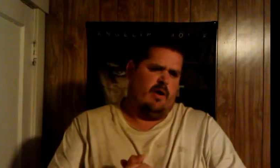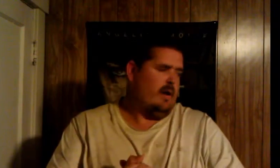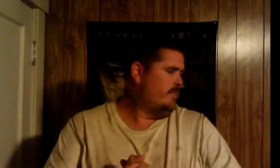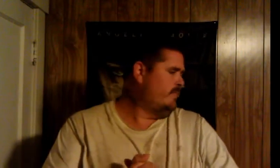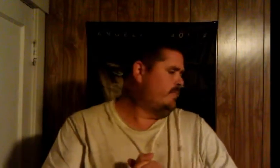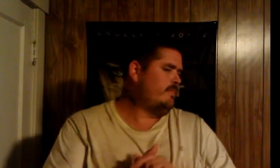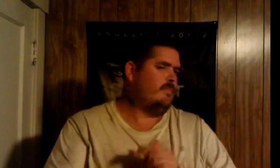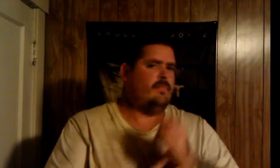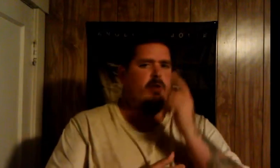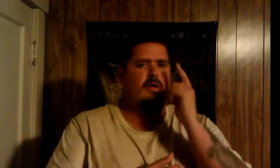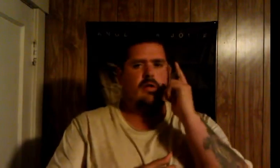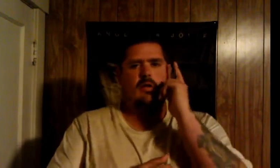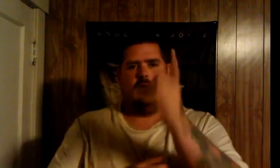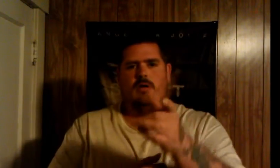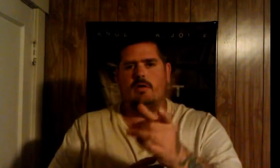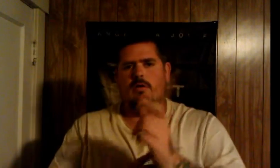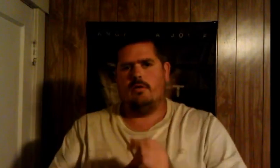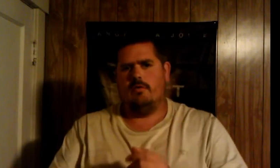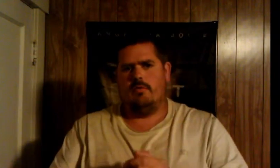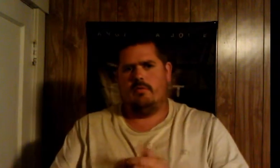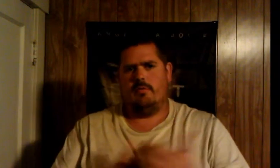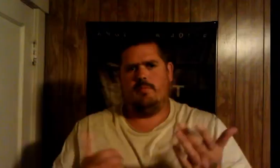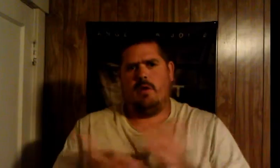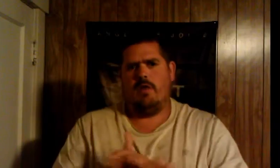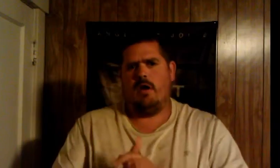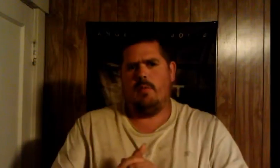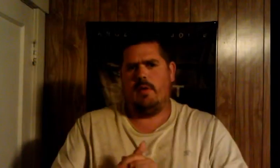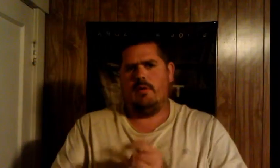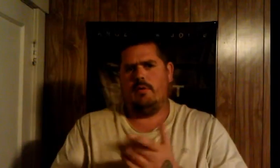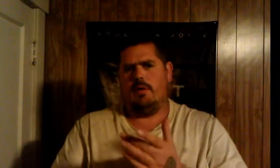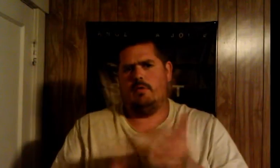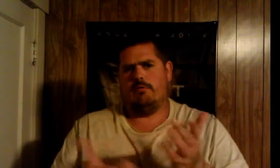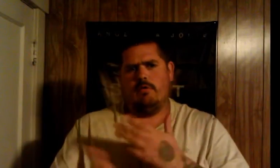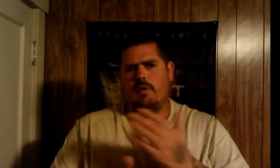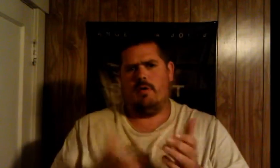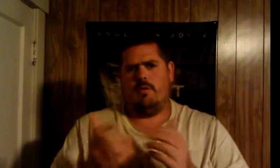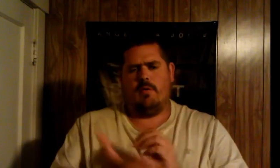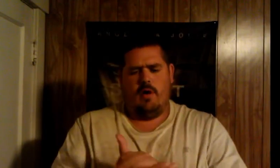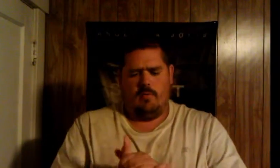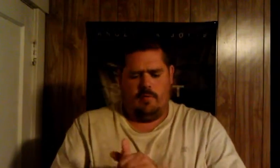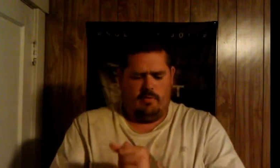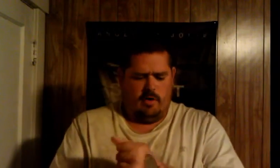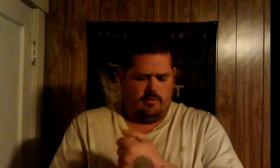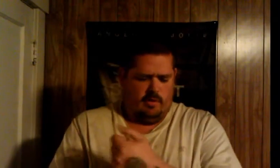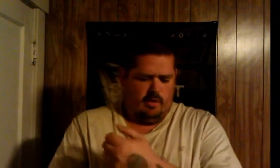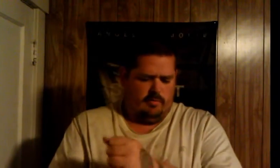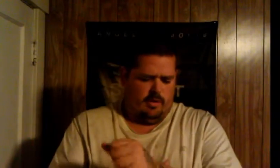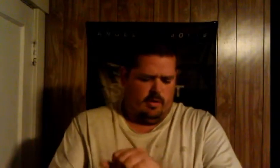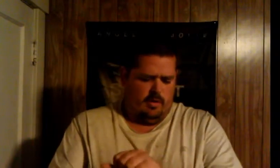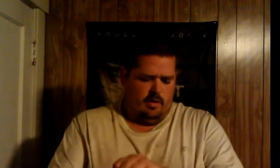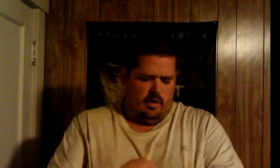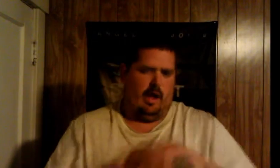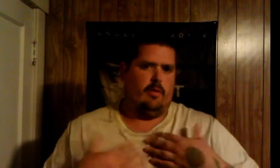question for um punk rock guido guido real guido whatever you want to call it whatever you call it you know